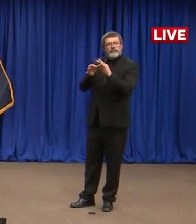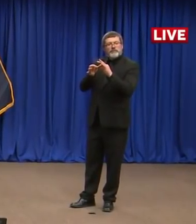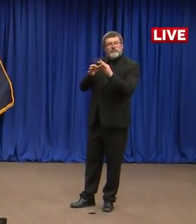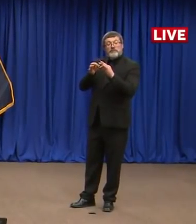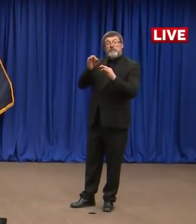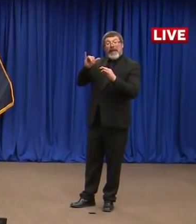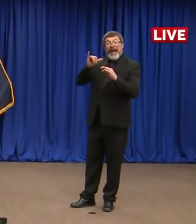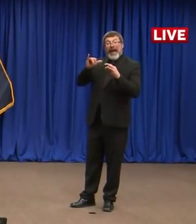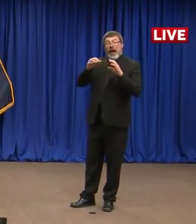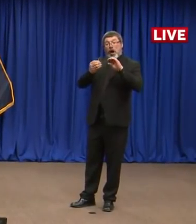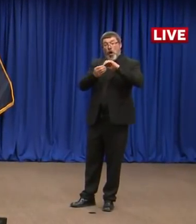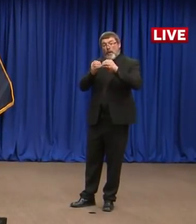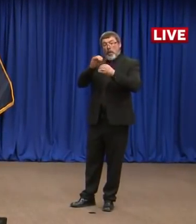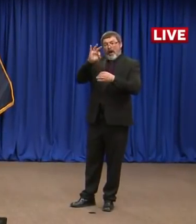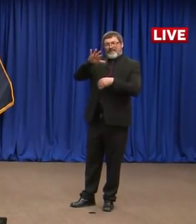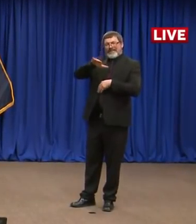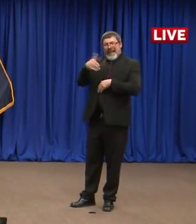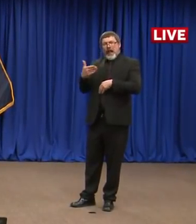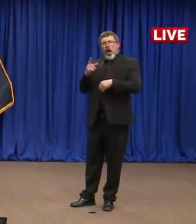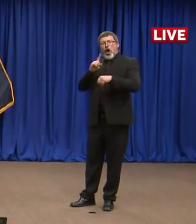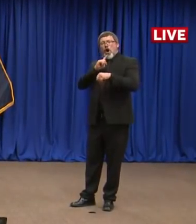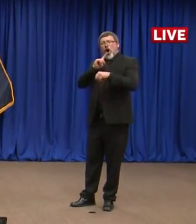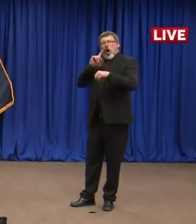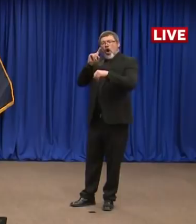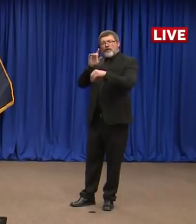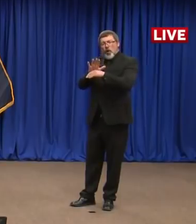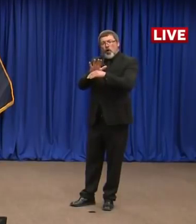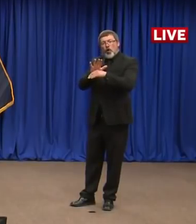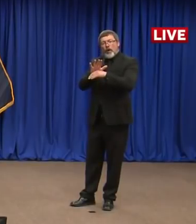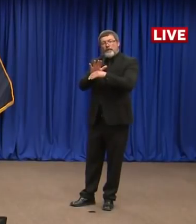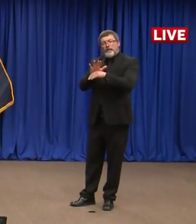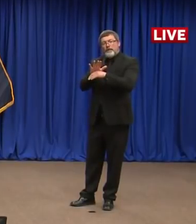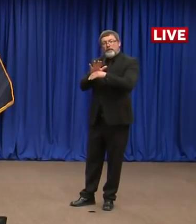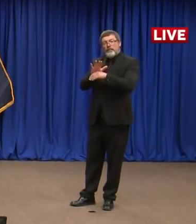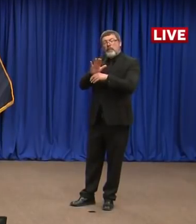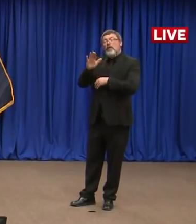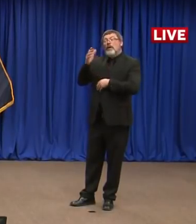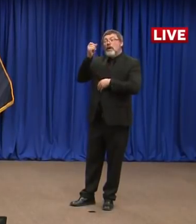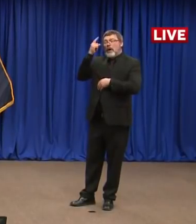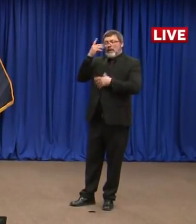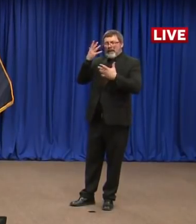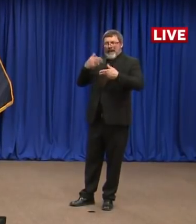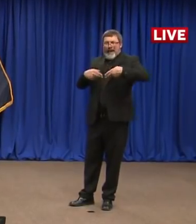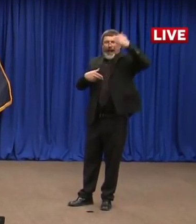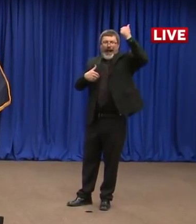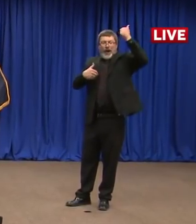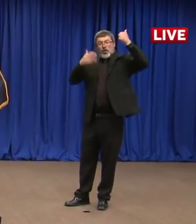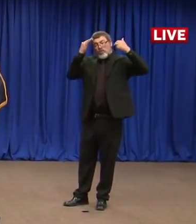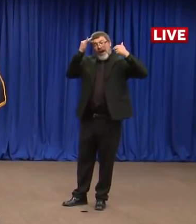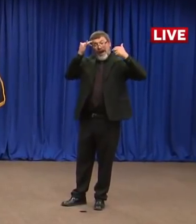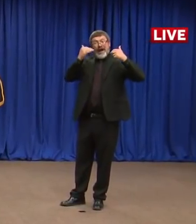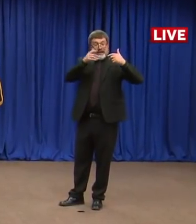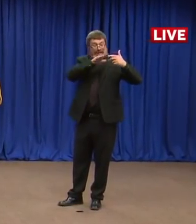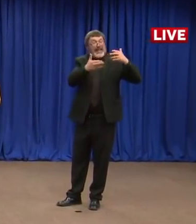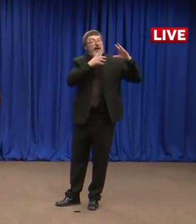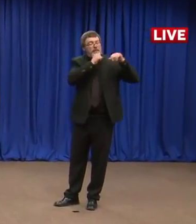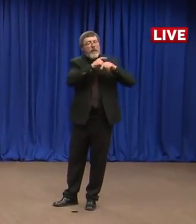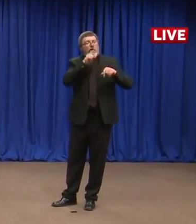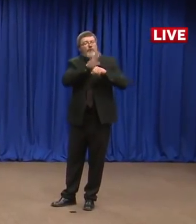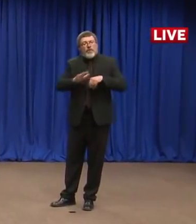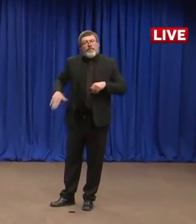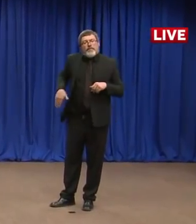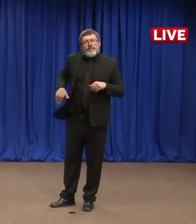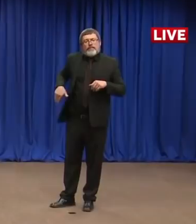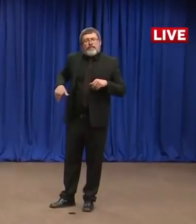investigating the potential that there are individuals out there who passed away from COVID-19, and we don't know about or didn't have a positive test? I guess just sort of that,